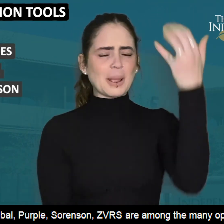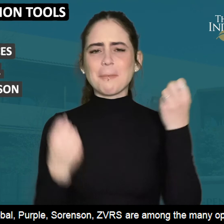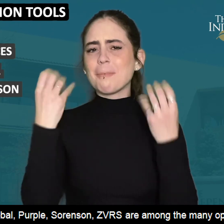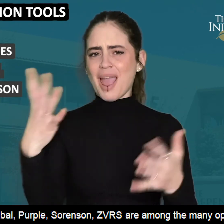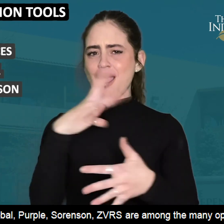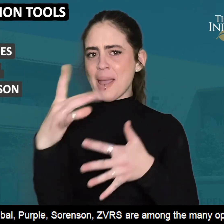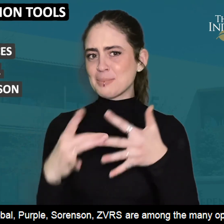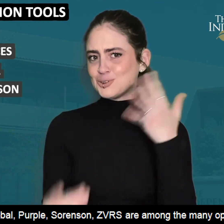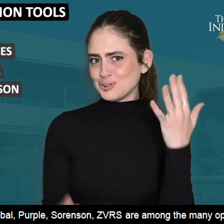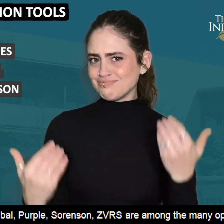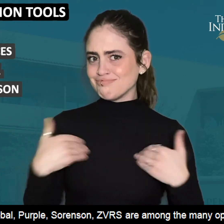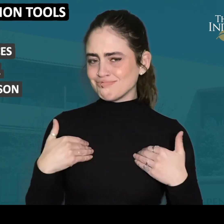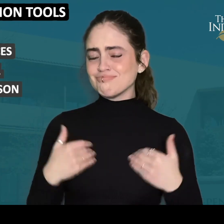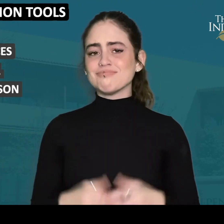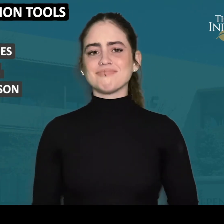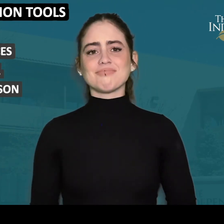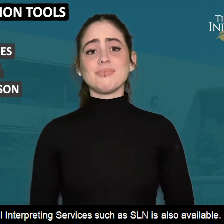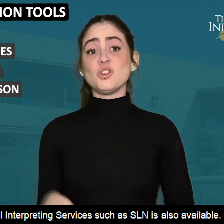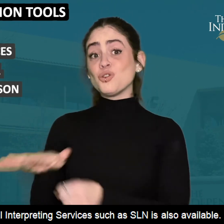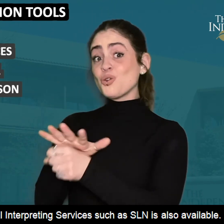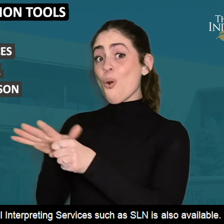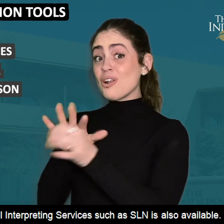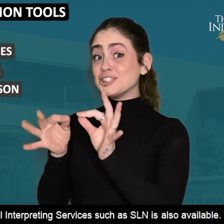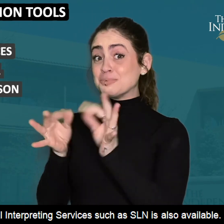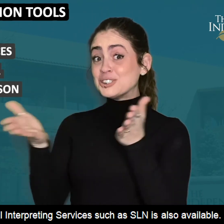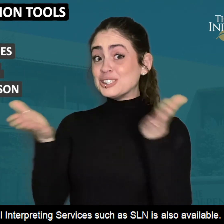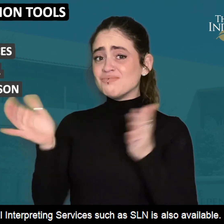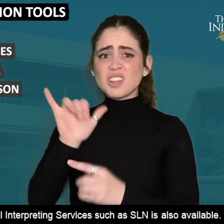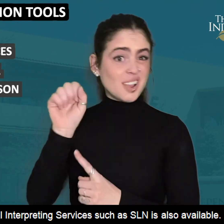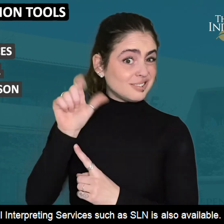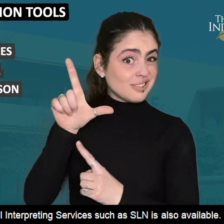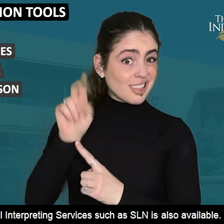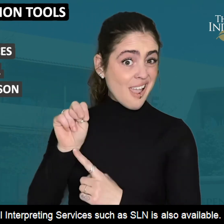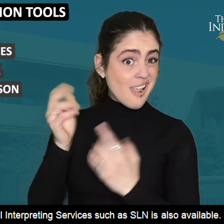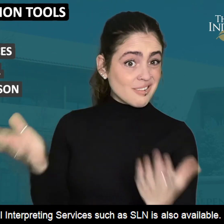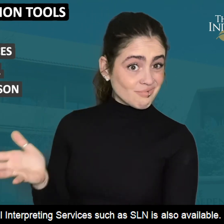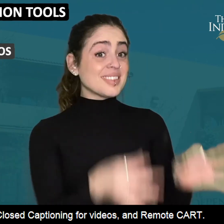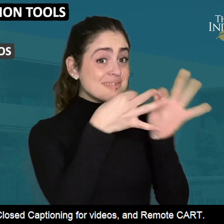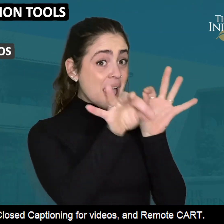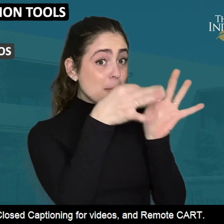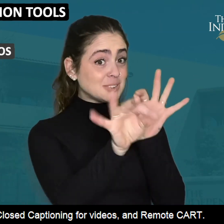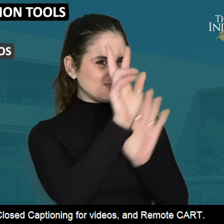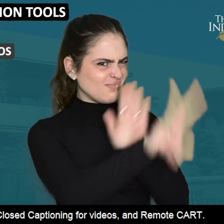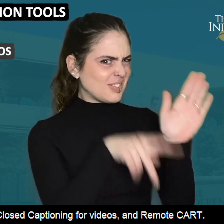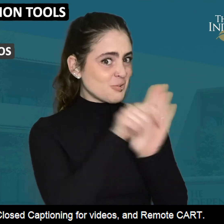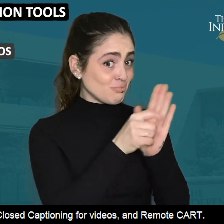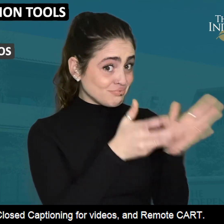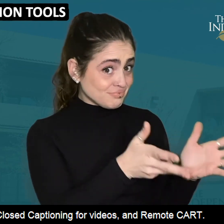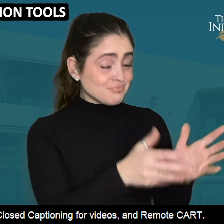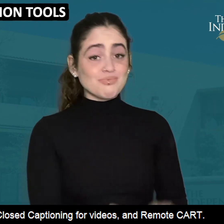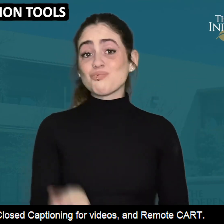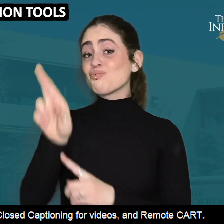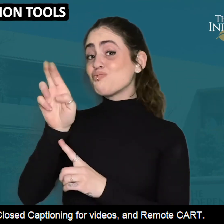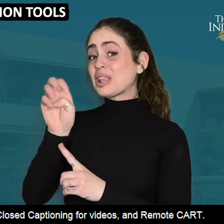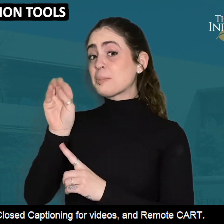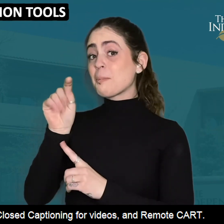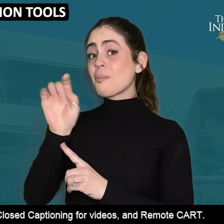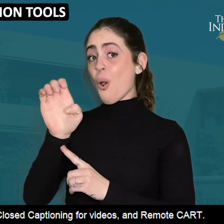C are among many of the options. Local interpreting services such as sign language network is also available. Closed captioning for